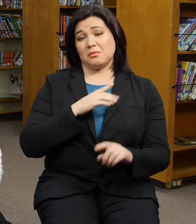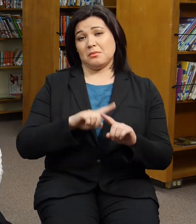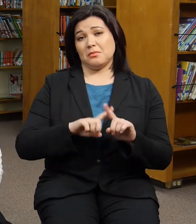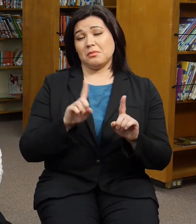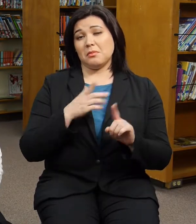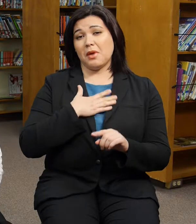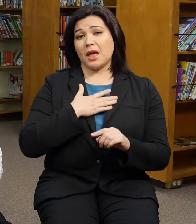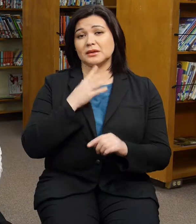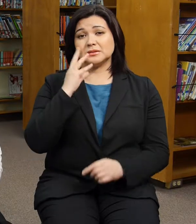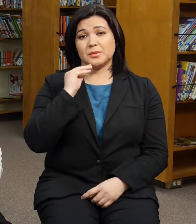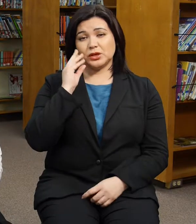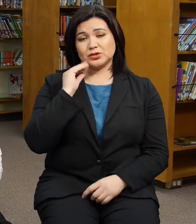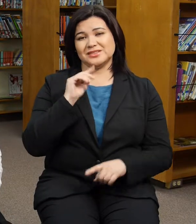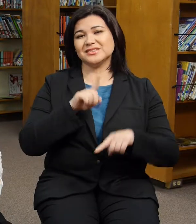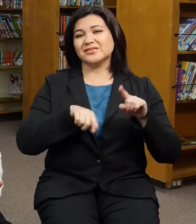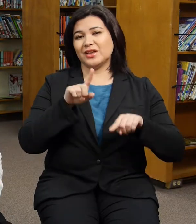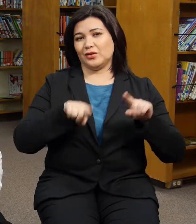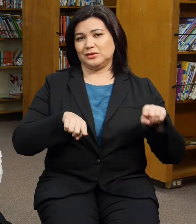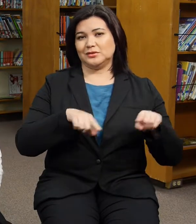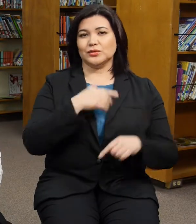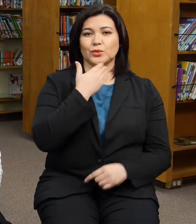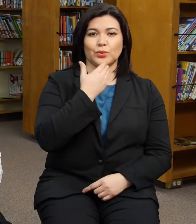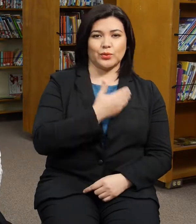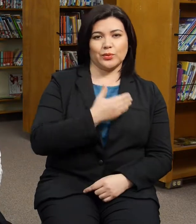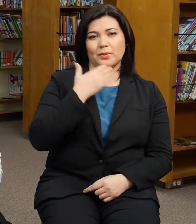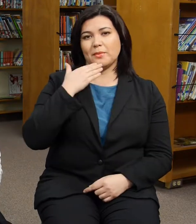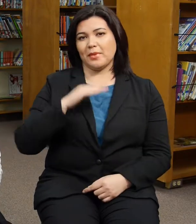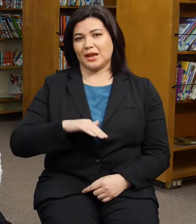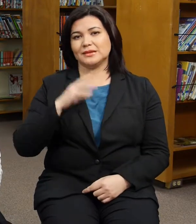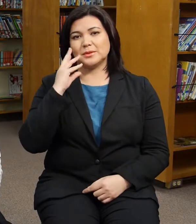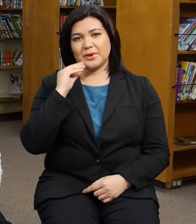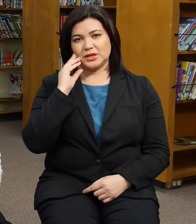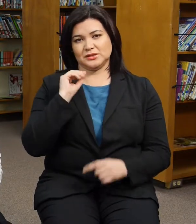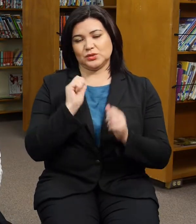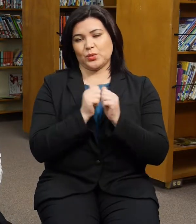you know. I have good experiences and bad experiences with interpreters.